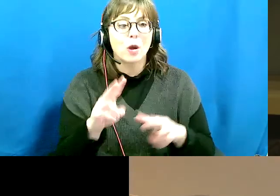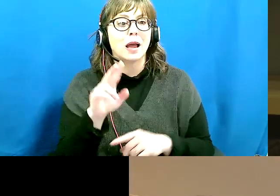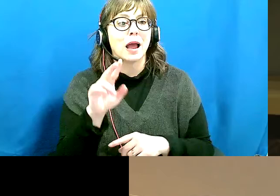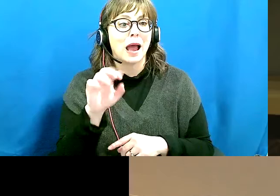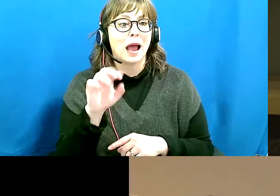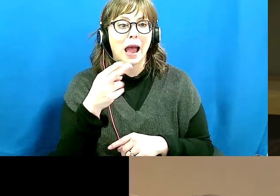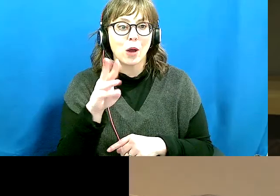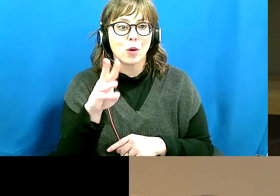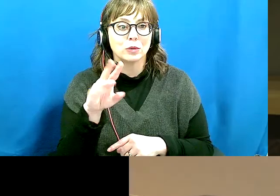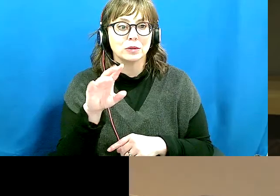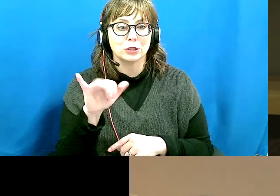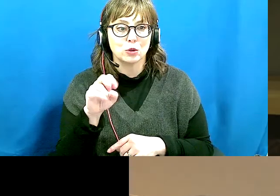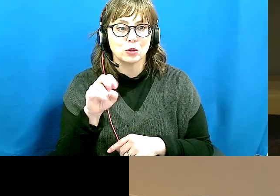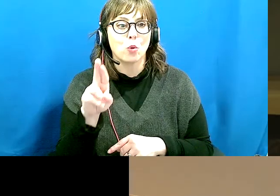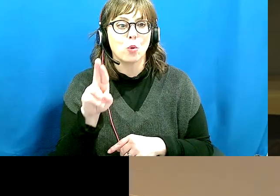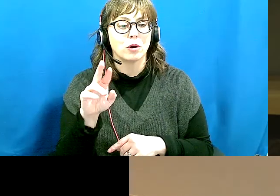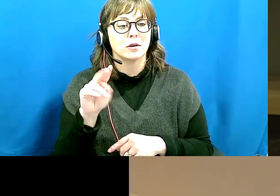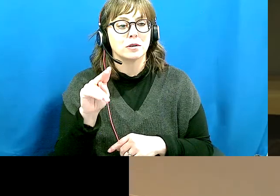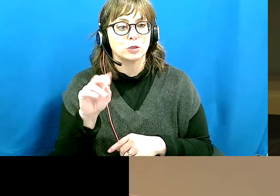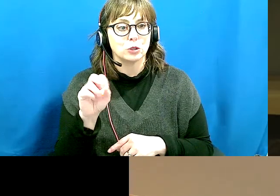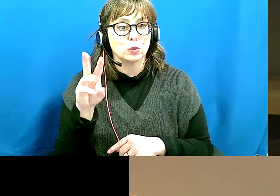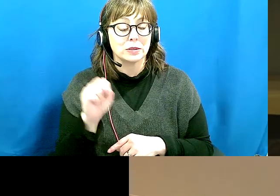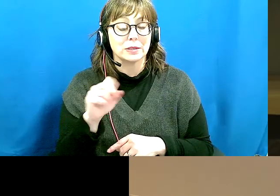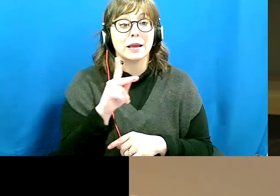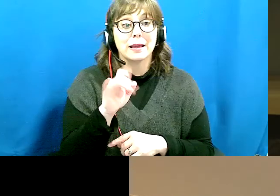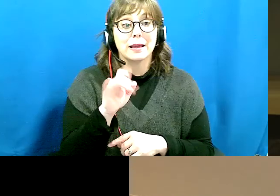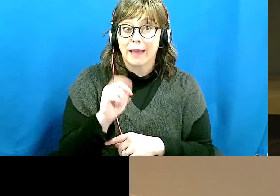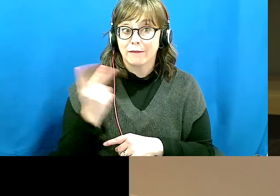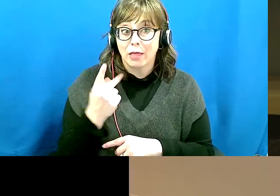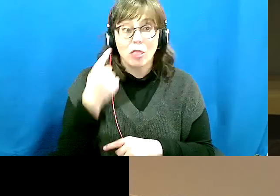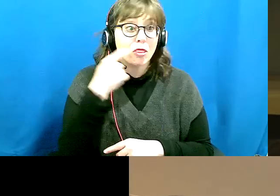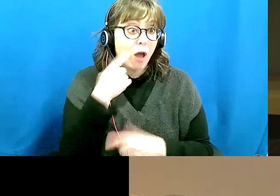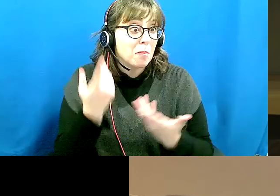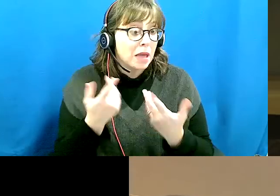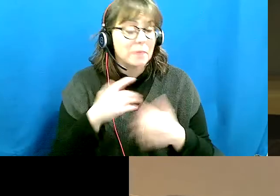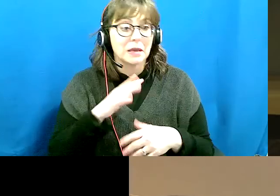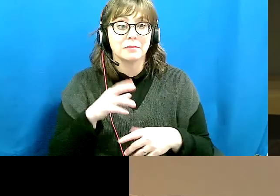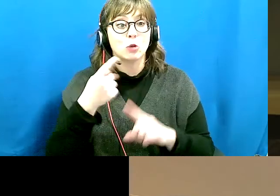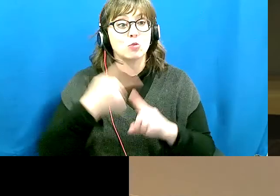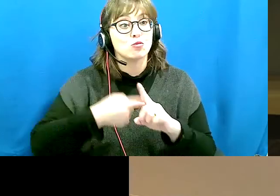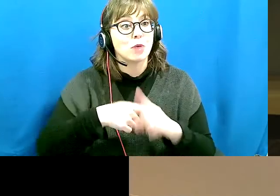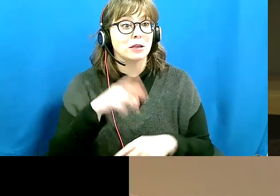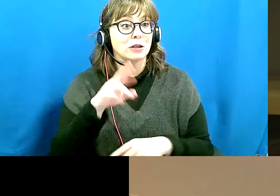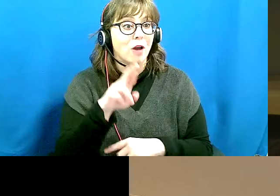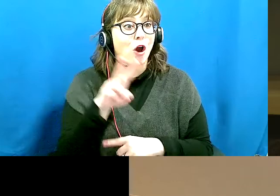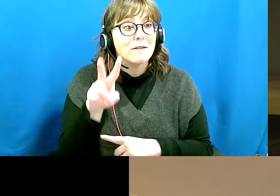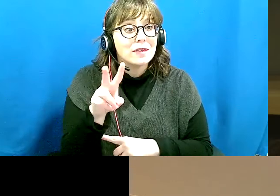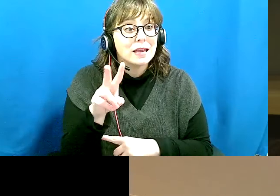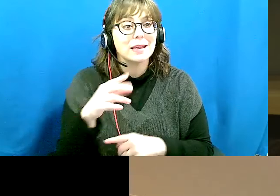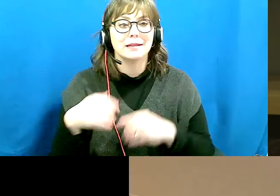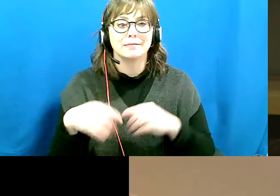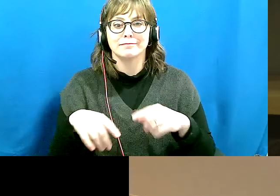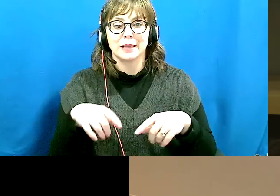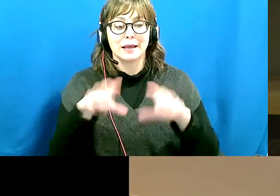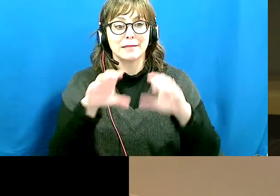and I were wondering if we could get an RV and some banners. I was making